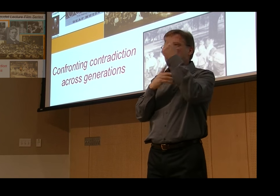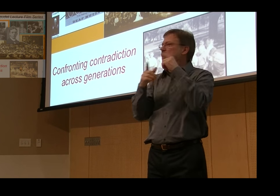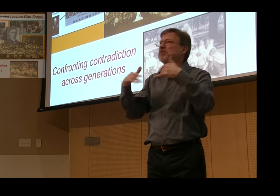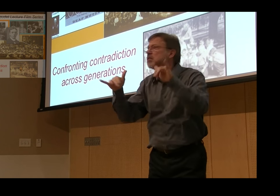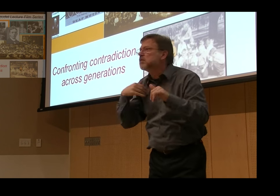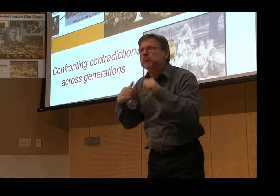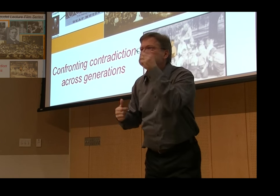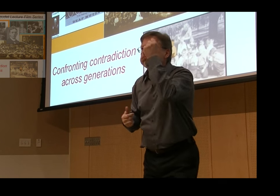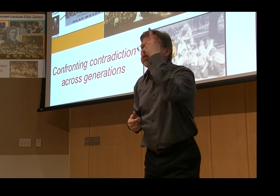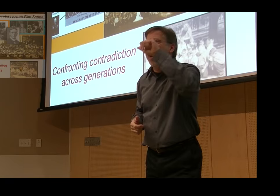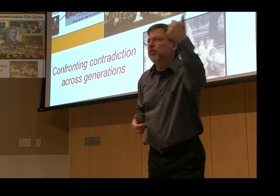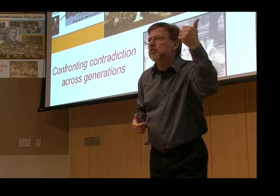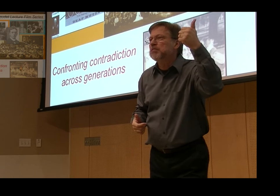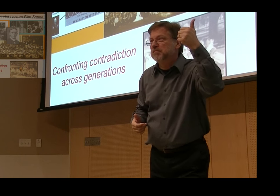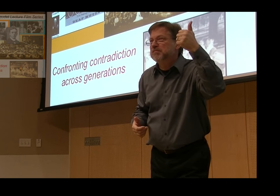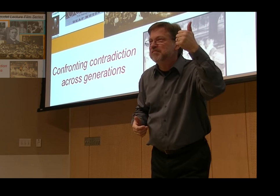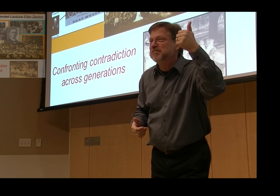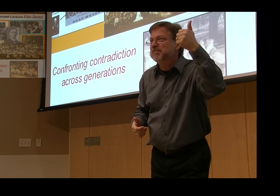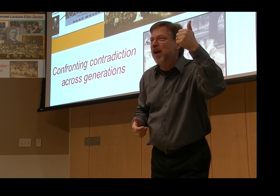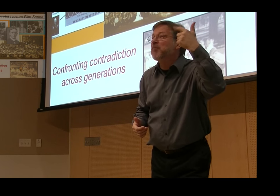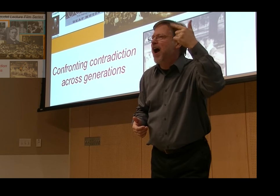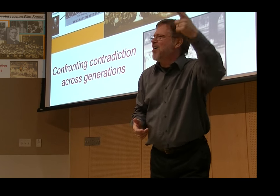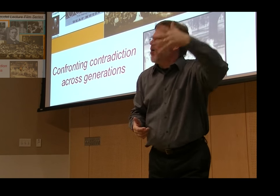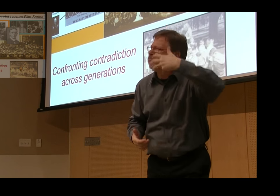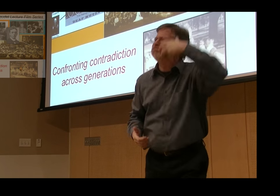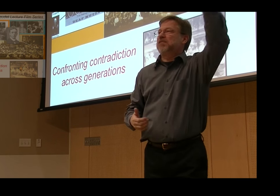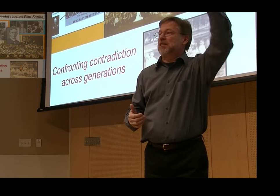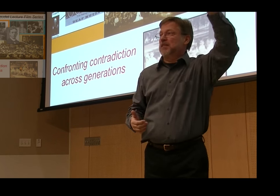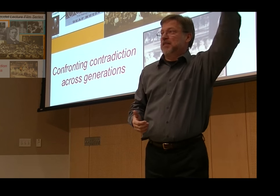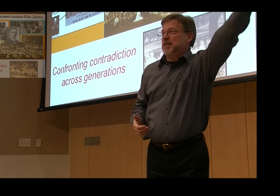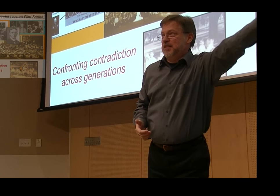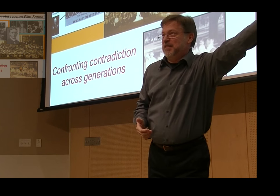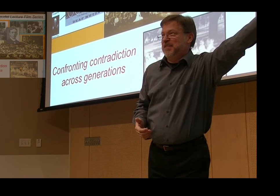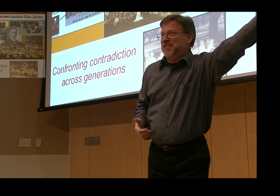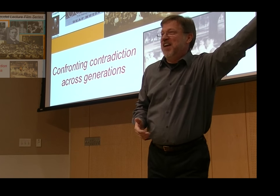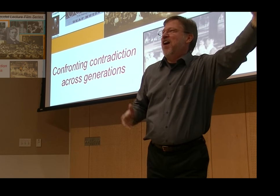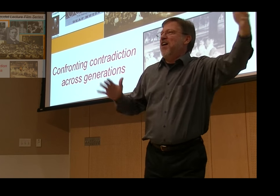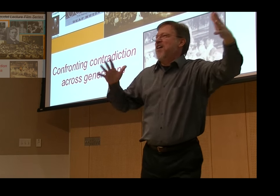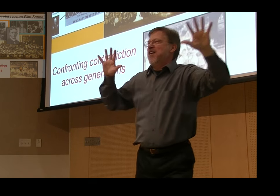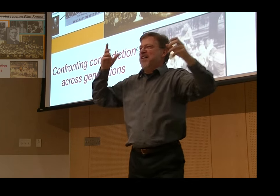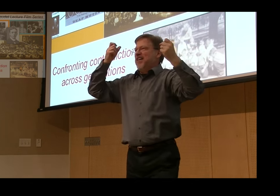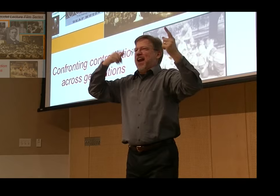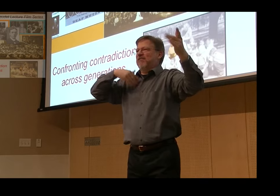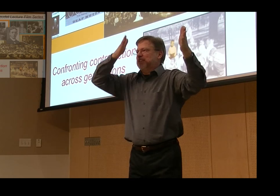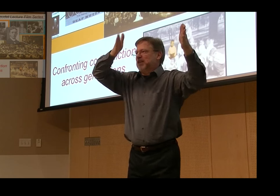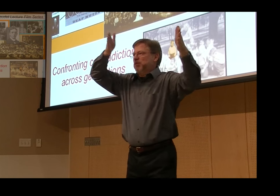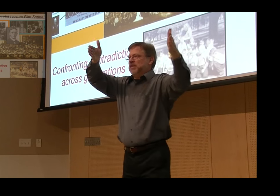fact that my parents were deaf, and I learned their generation of signs, I was able to identify many of the signs